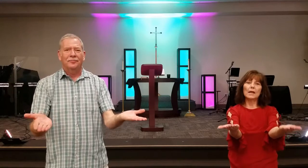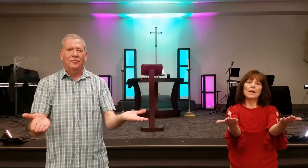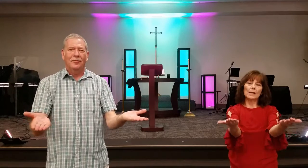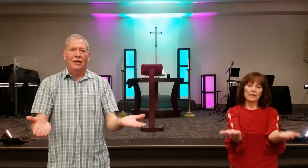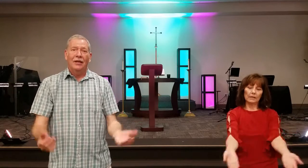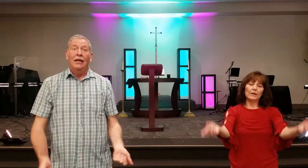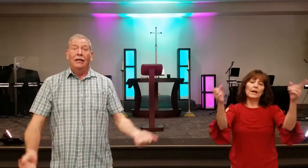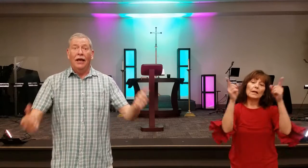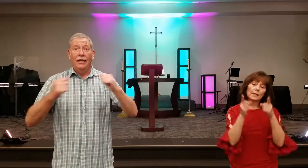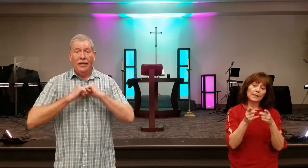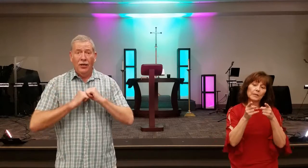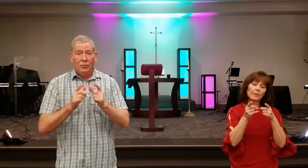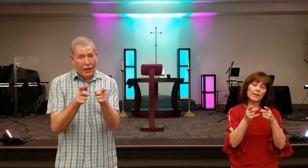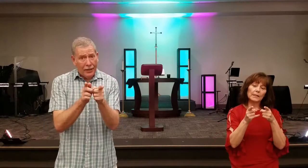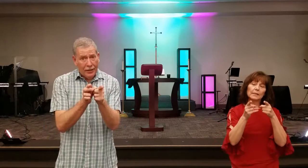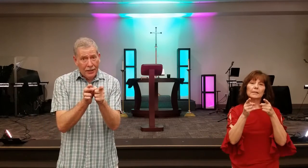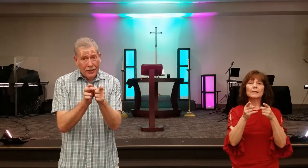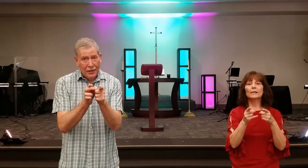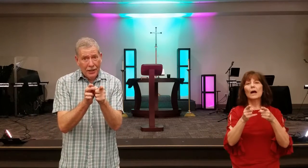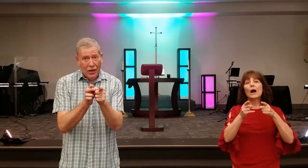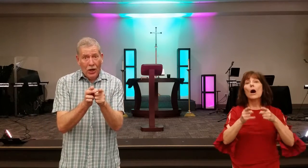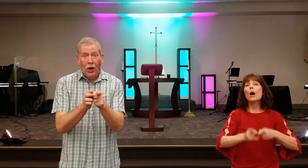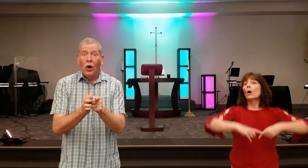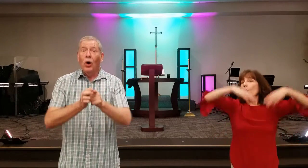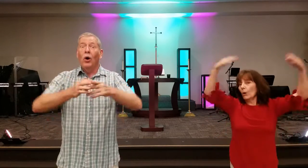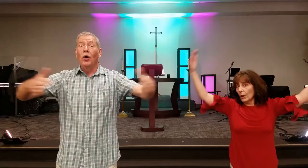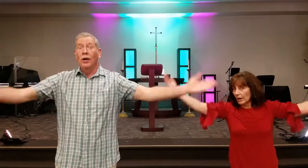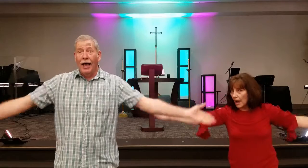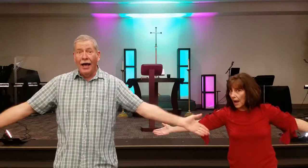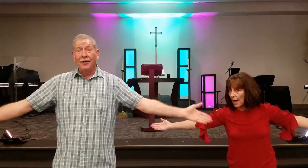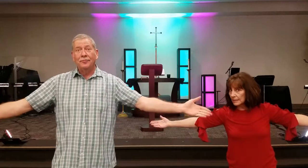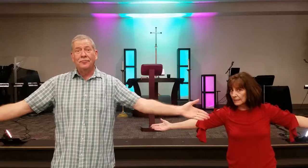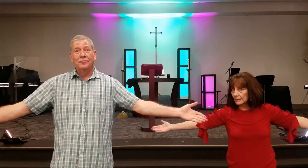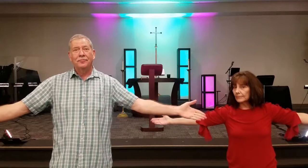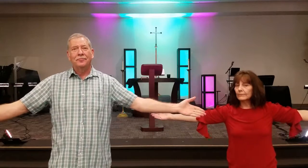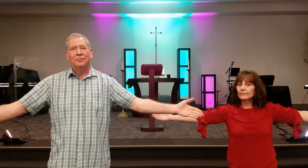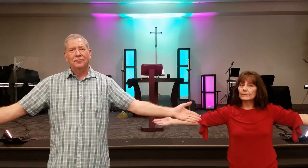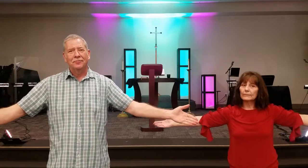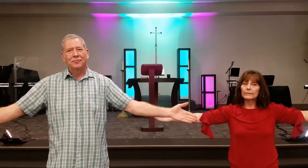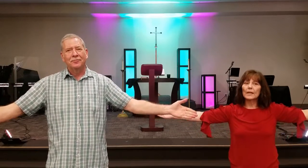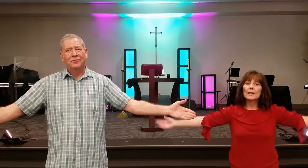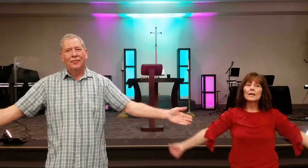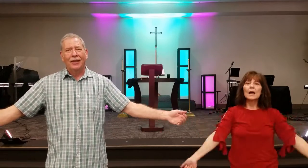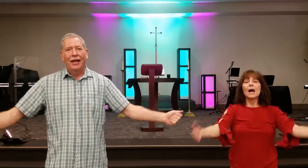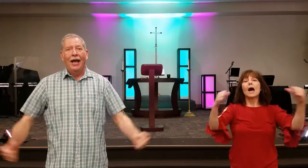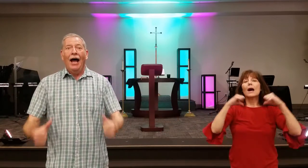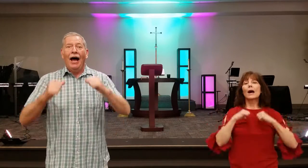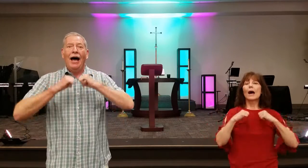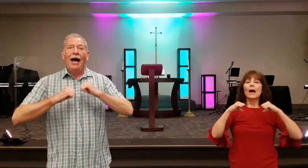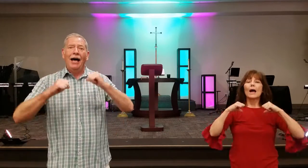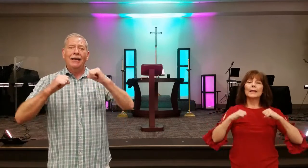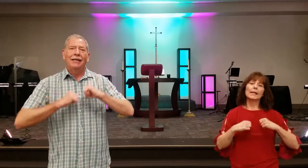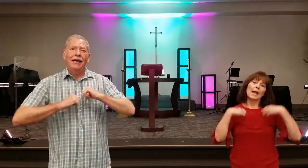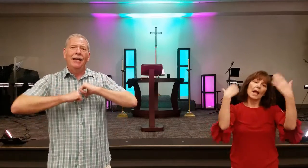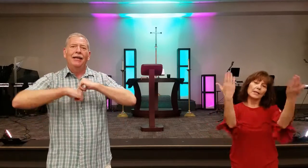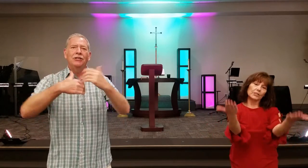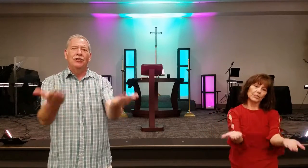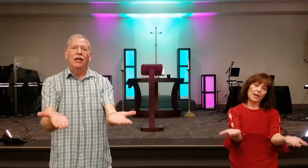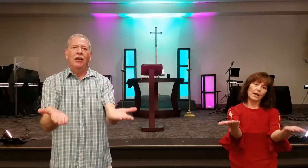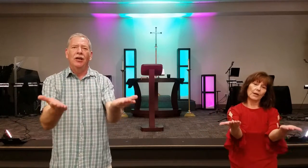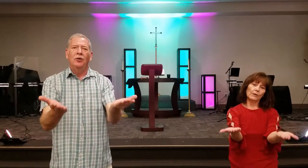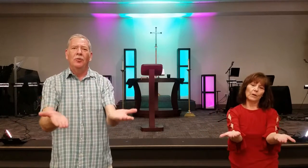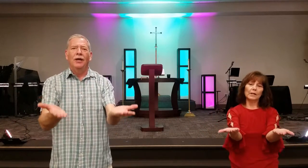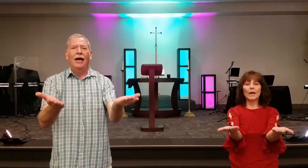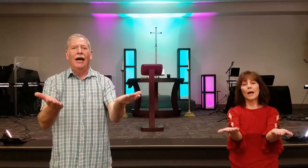If I've a little bit If I've Or a lot I can